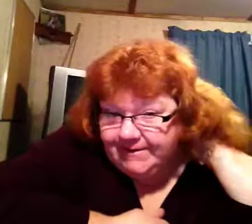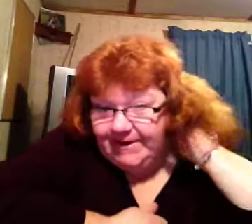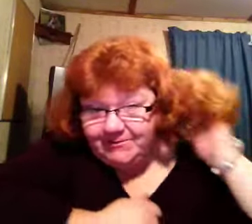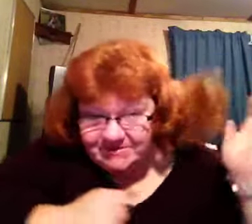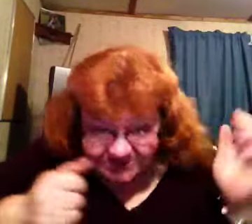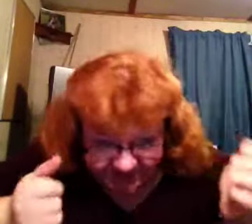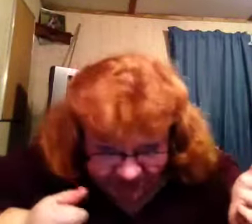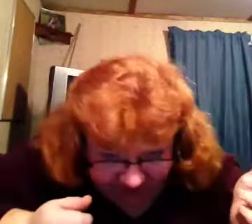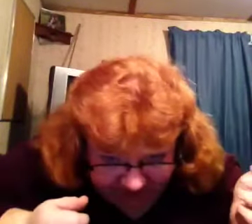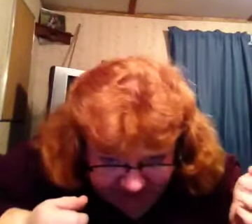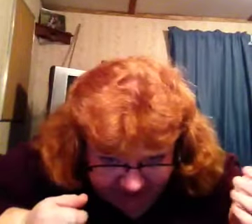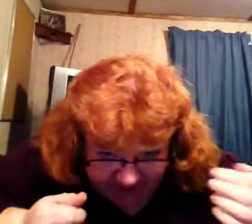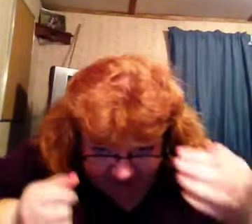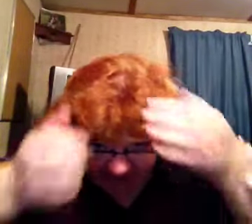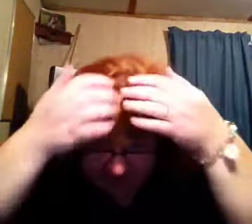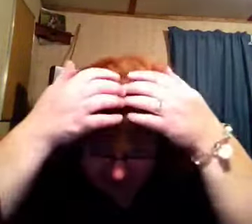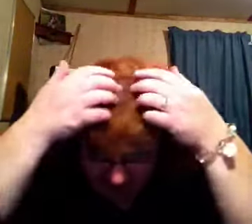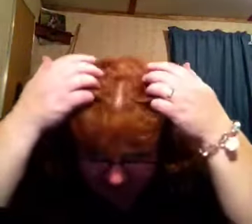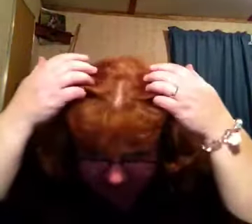Anyways, yesterday I dyed my hair.